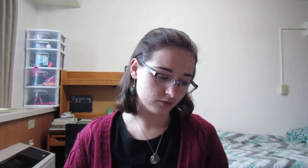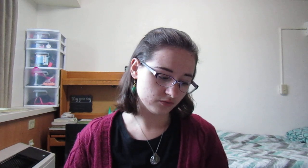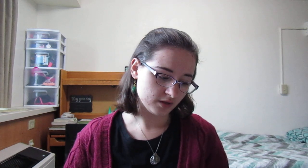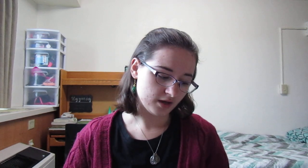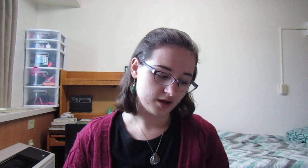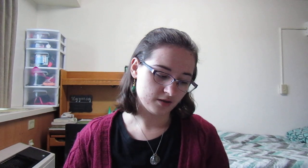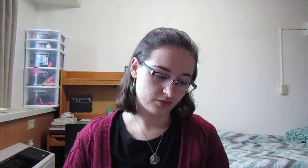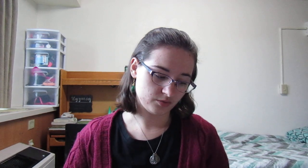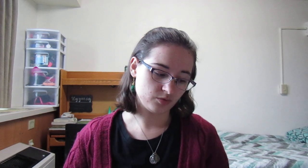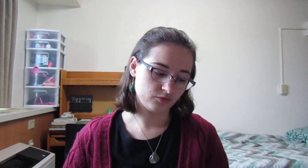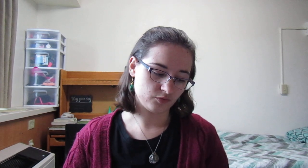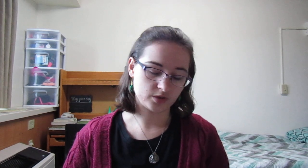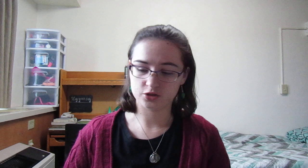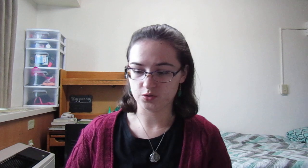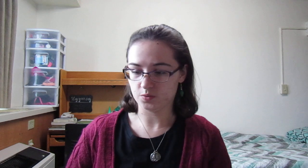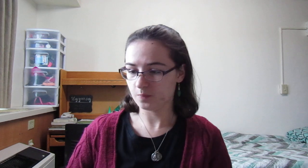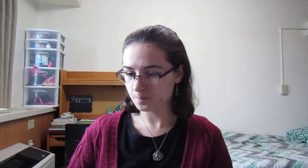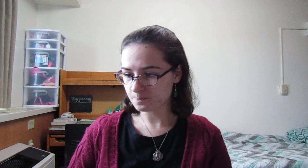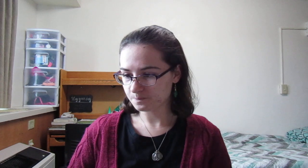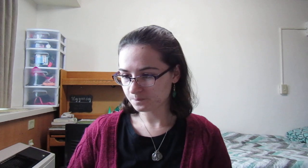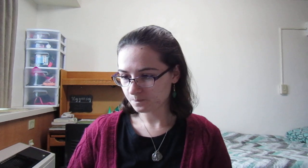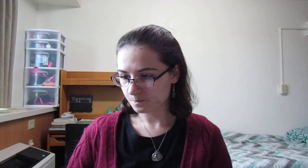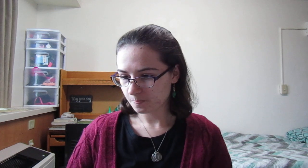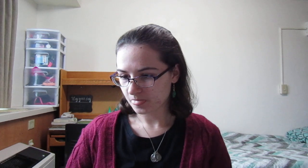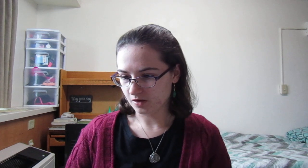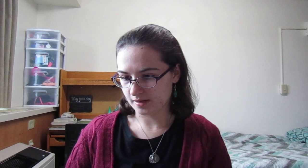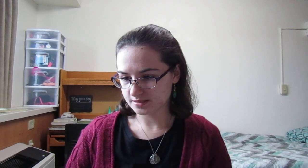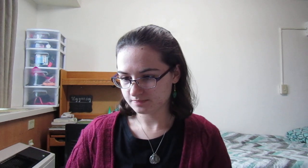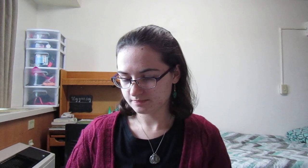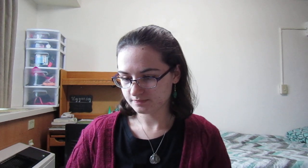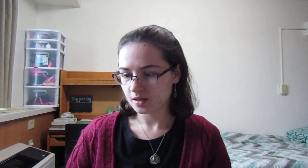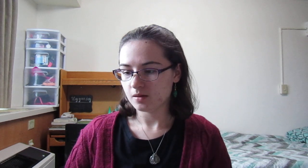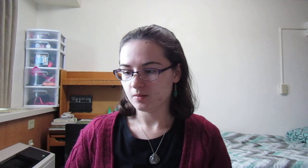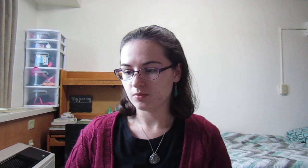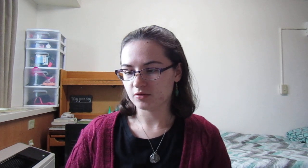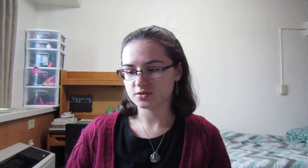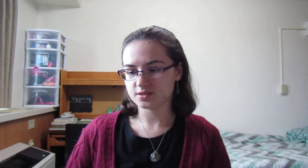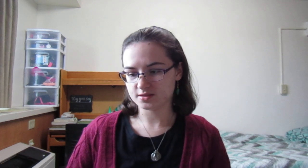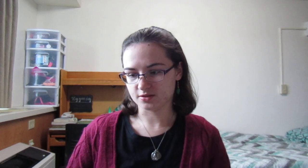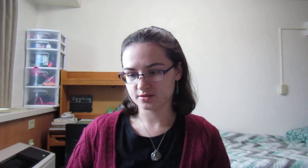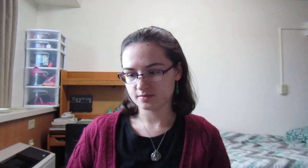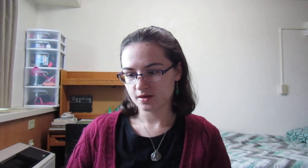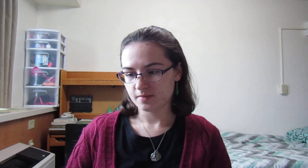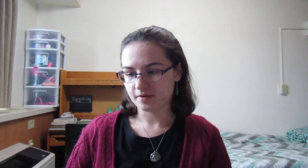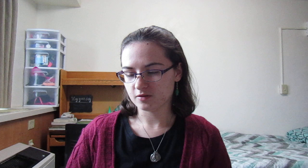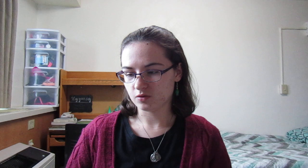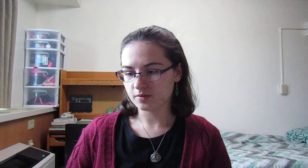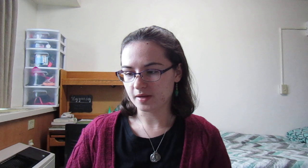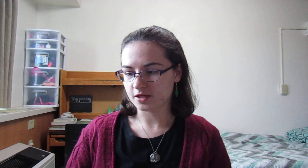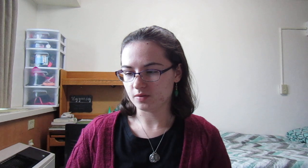through 4, 2. Alright. Brothers and sisters, may the Lord make you